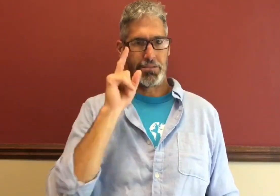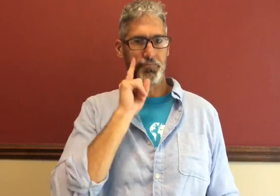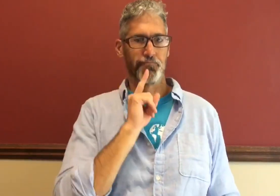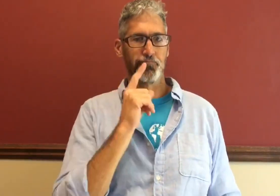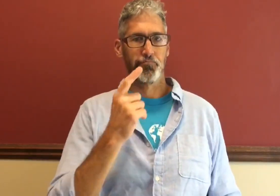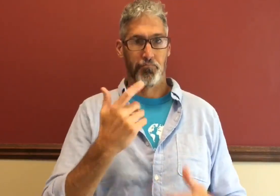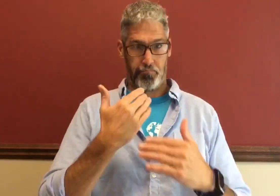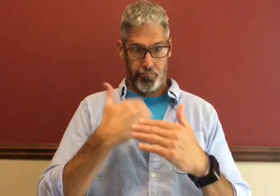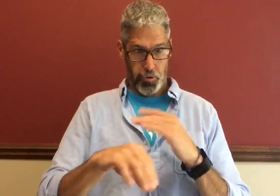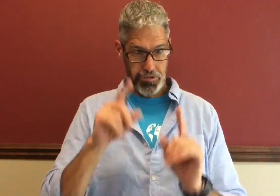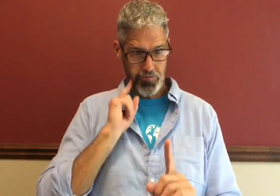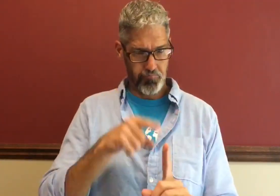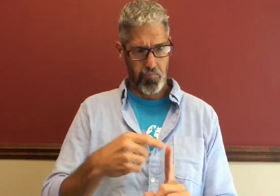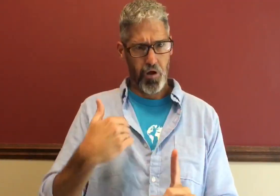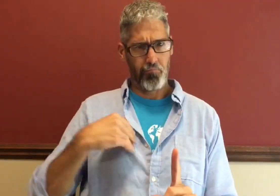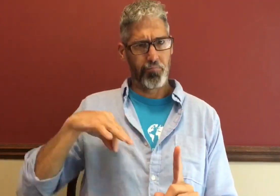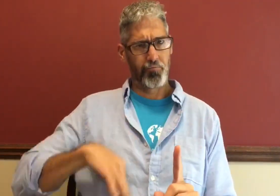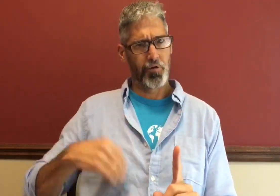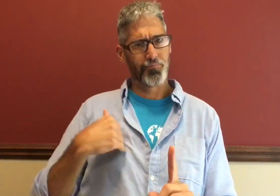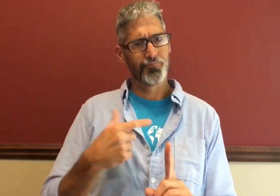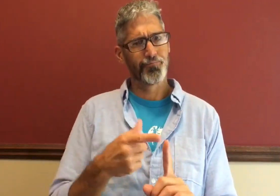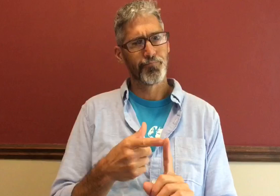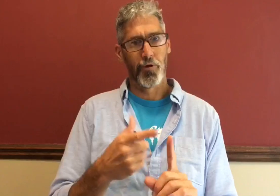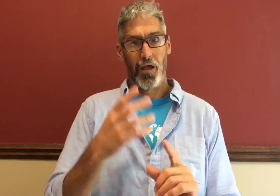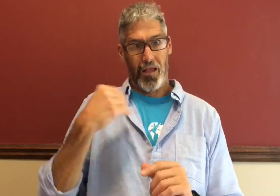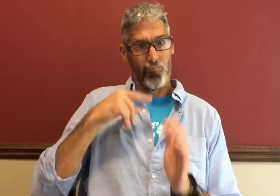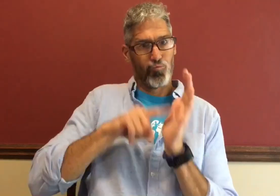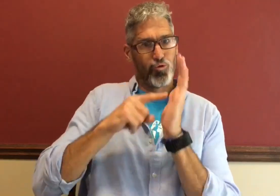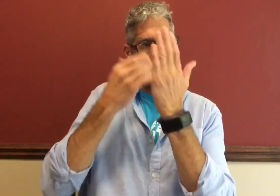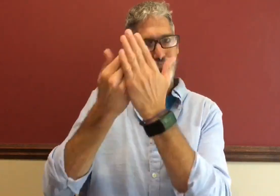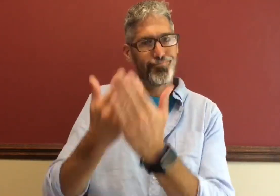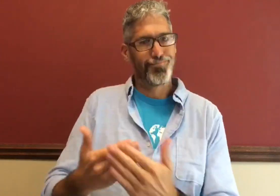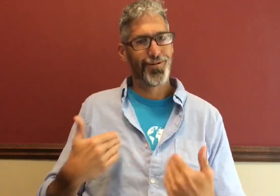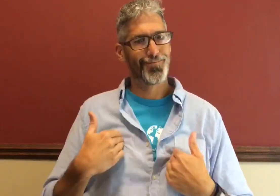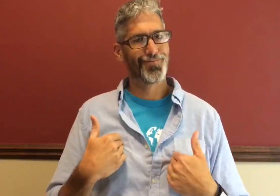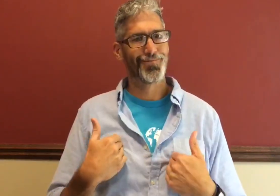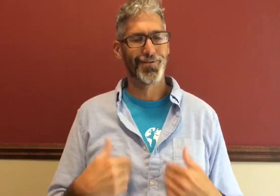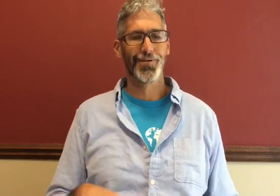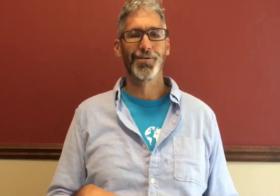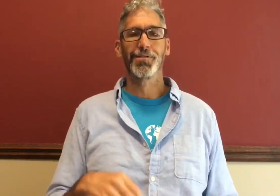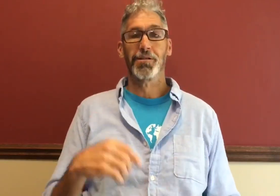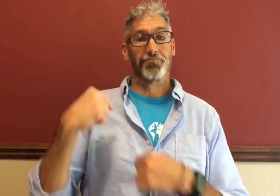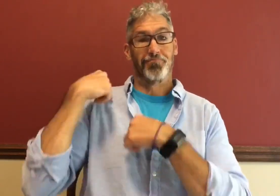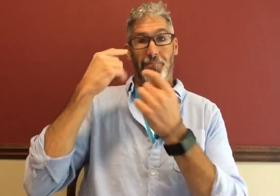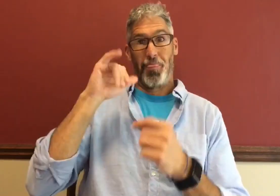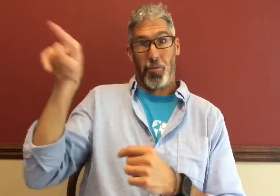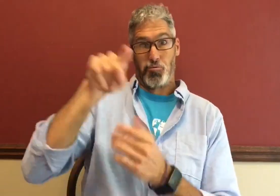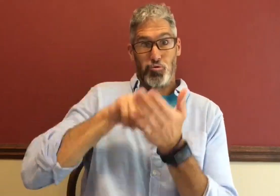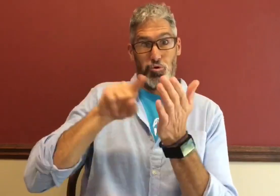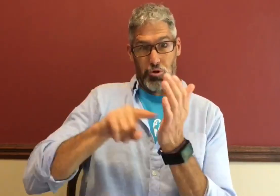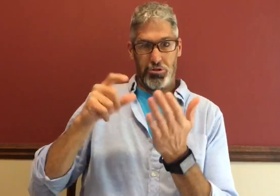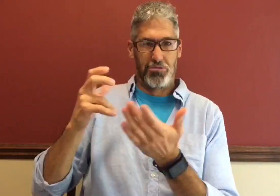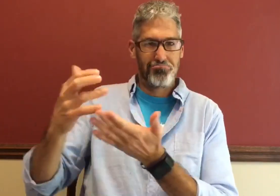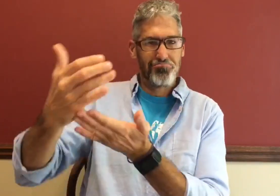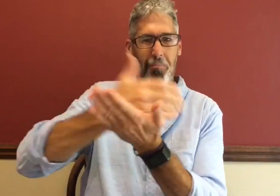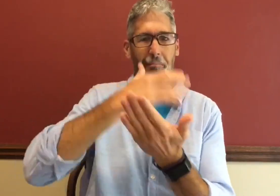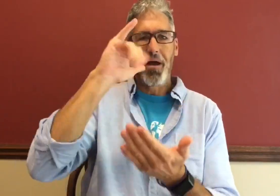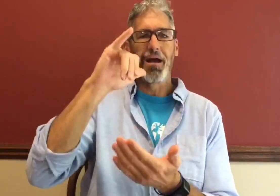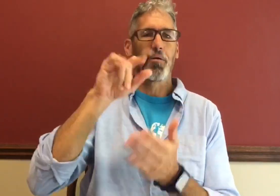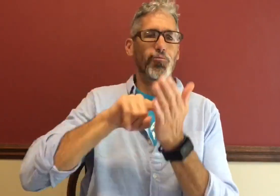Being born deaf has benefits and research has proven this. The data collected by this research is